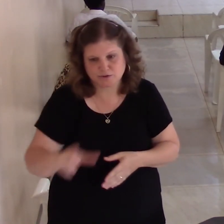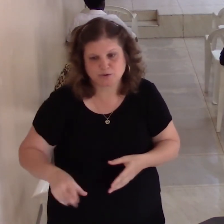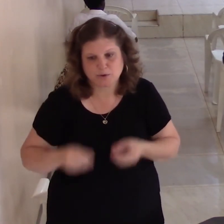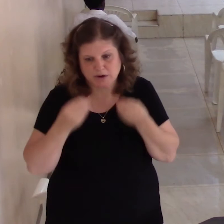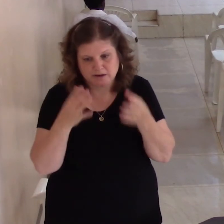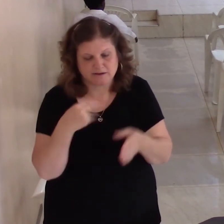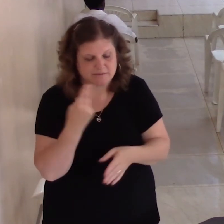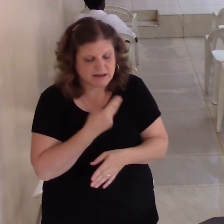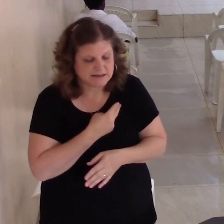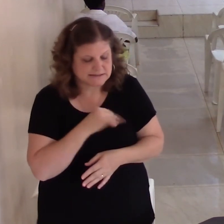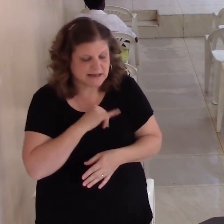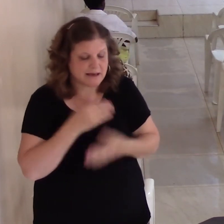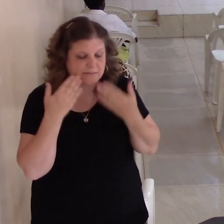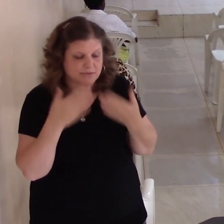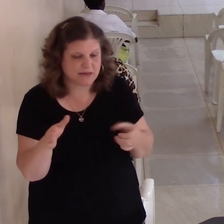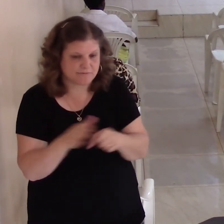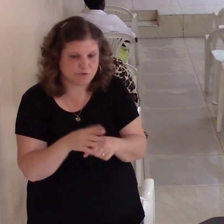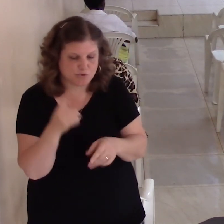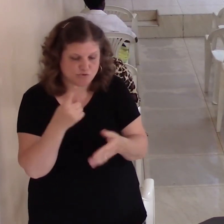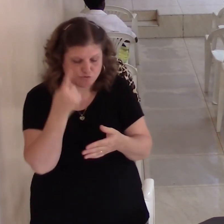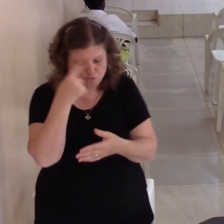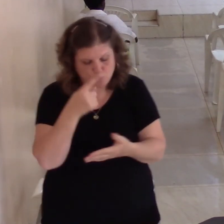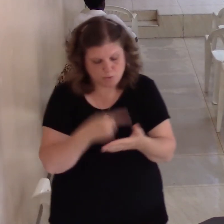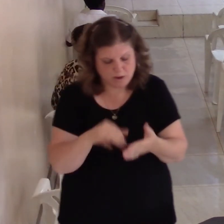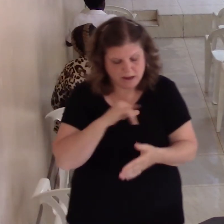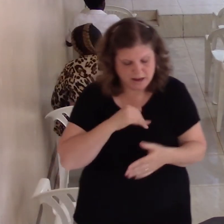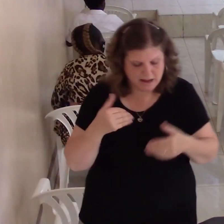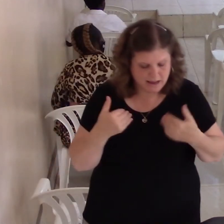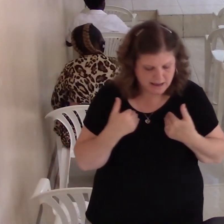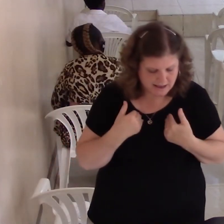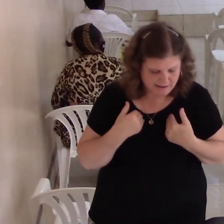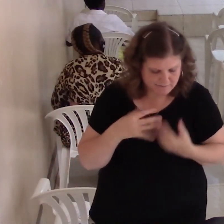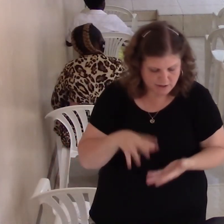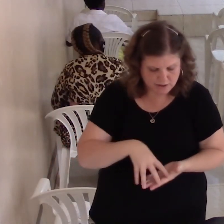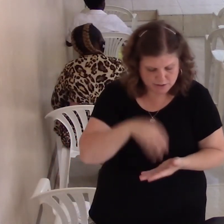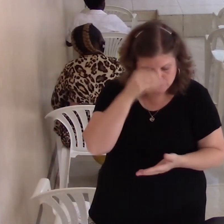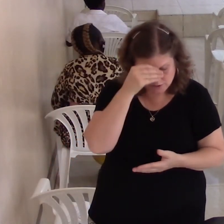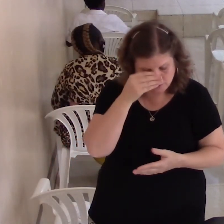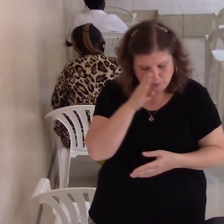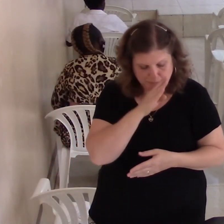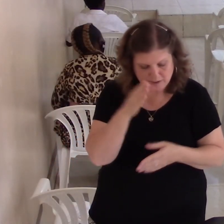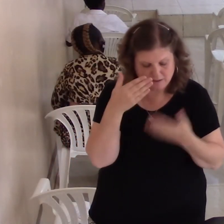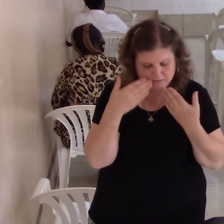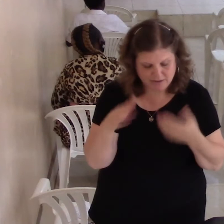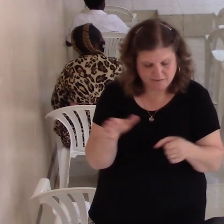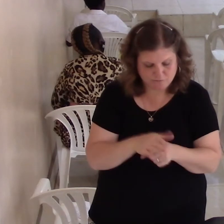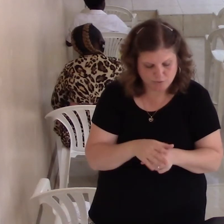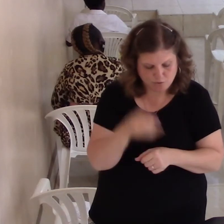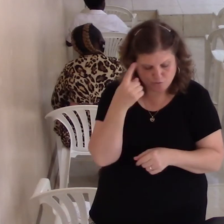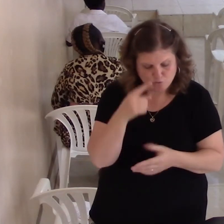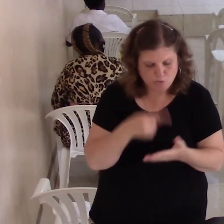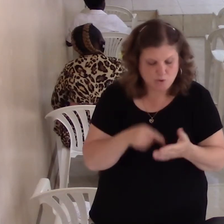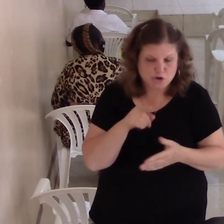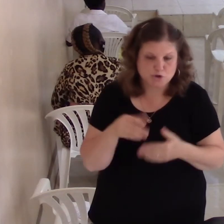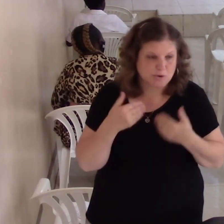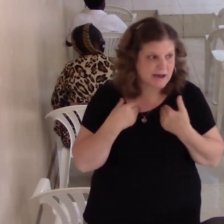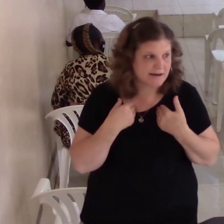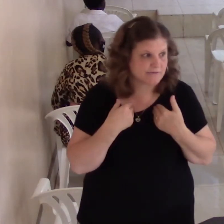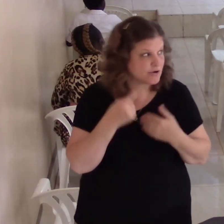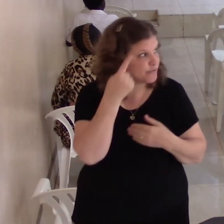I have learn to be thankful for what you have right now learn to be thankful for the goodness of God that you have